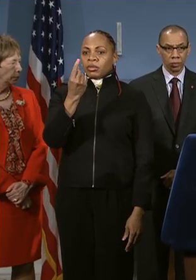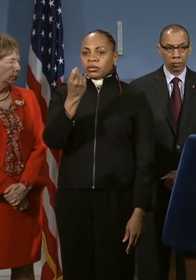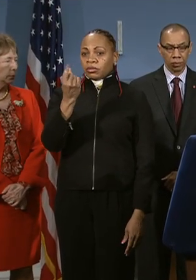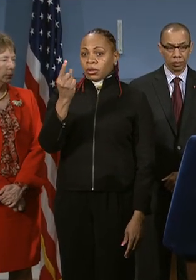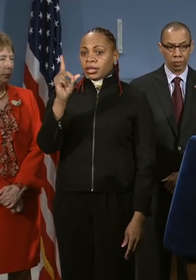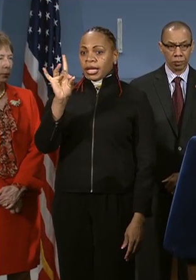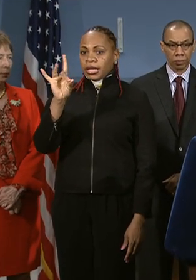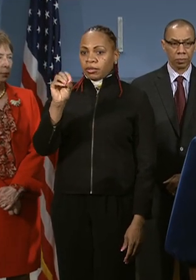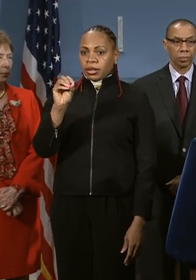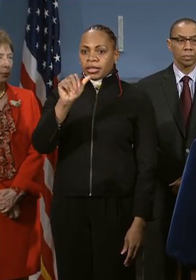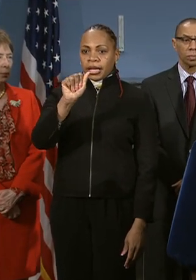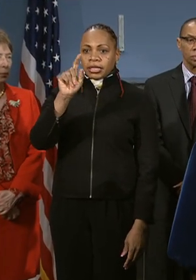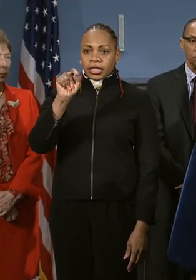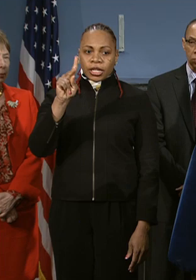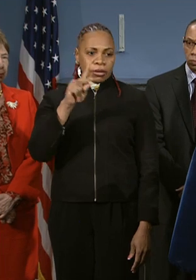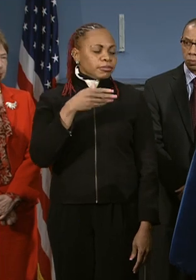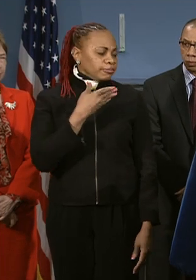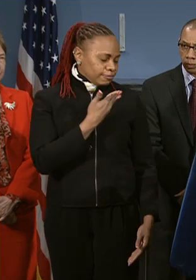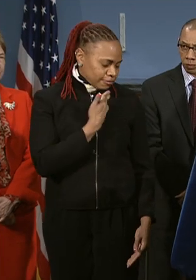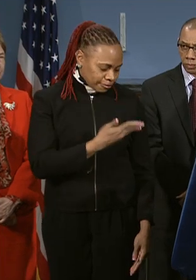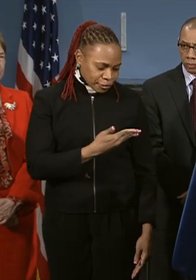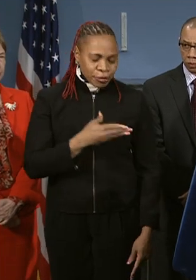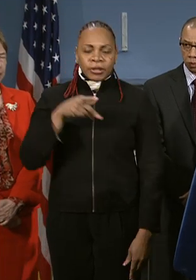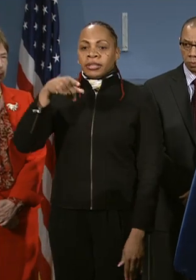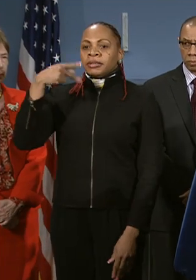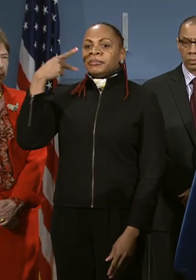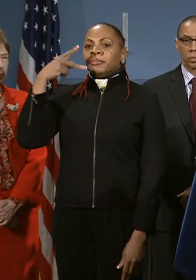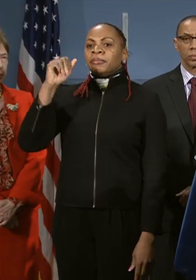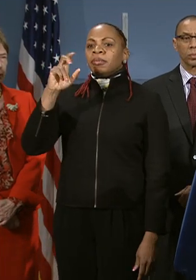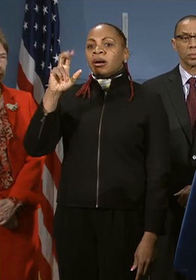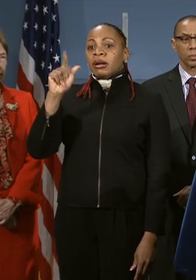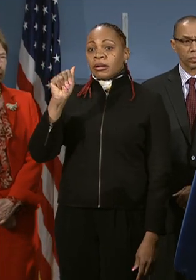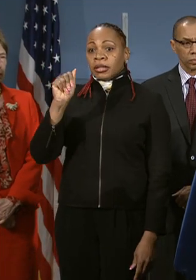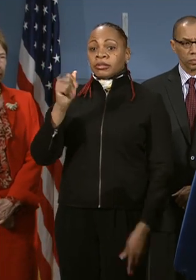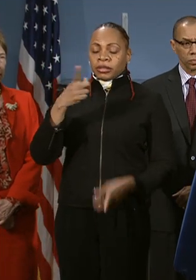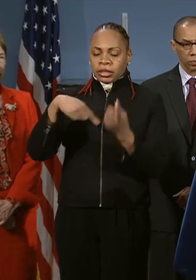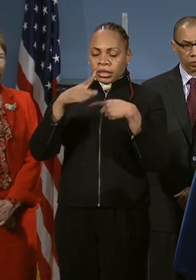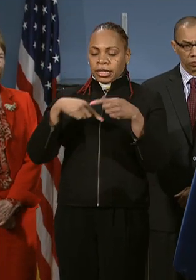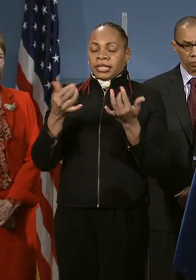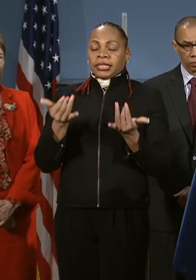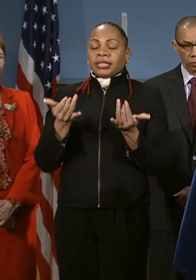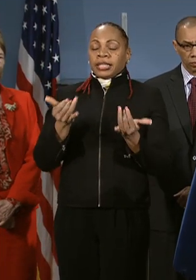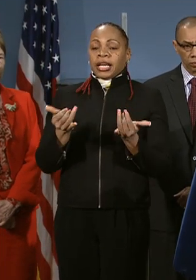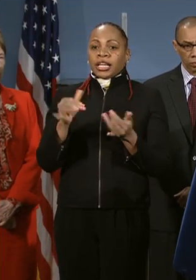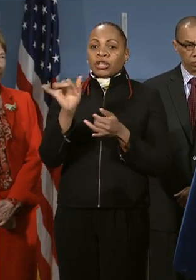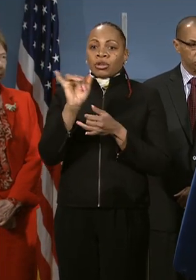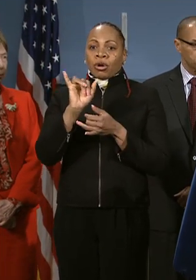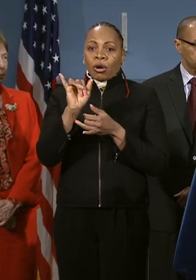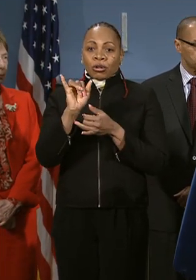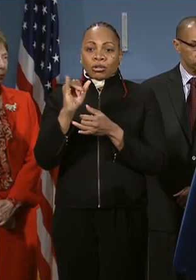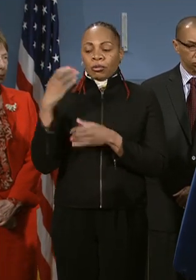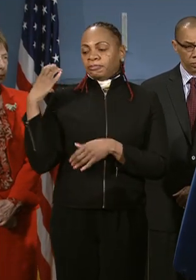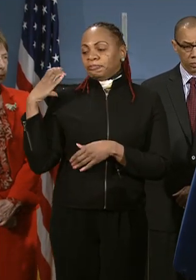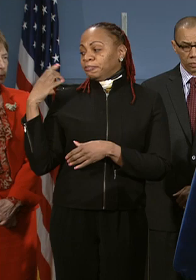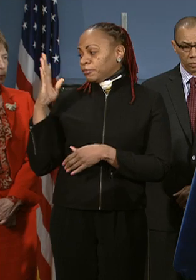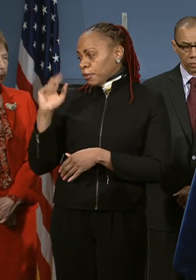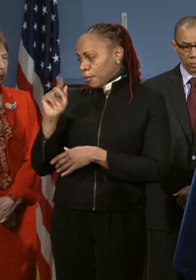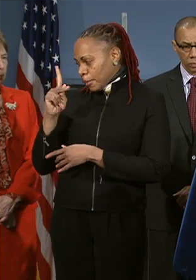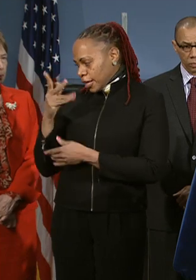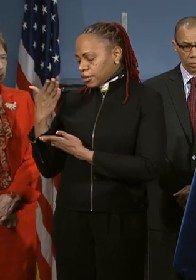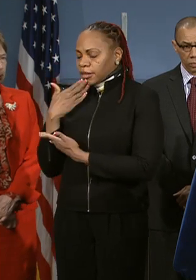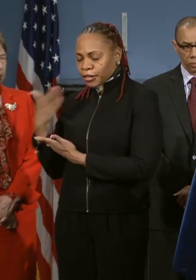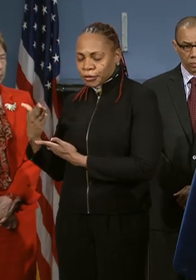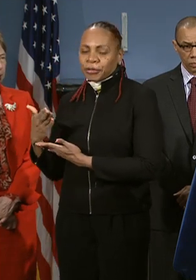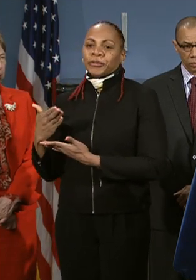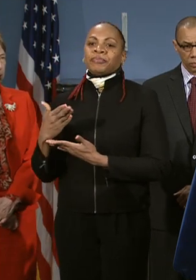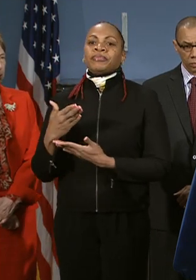Union. Pam Mitchell, thank you very much for signing for us today. And Chief Banks, thank you for coming. At